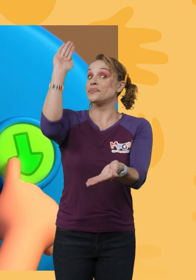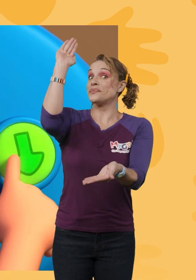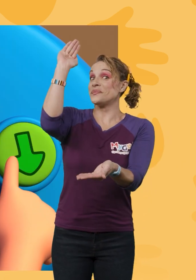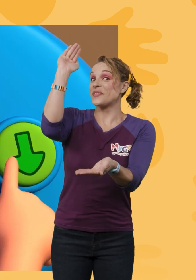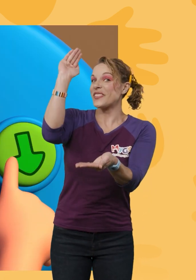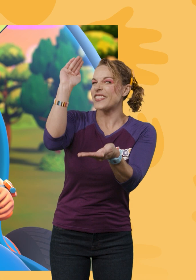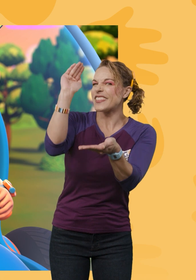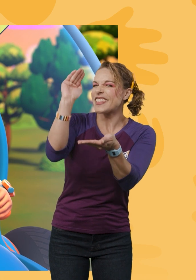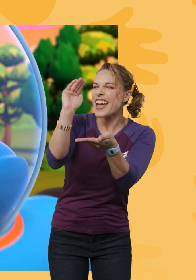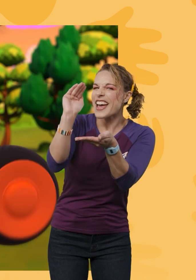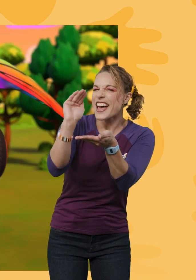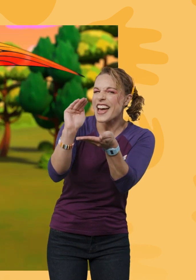Shrinking down!